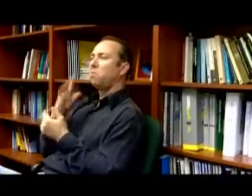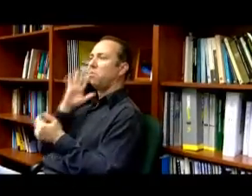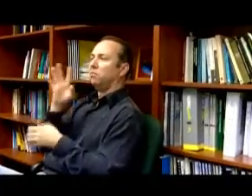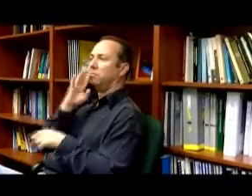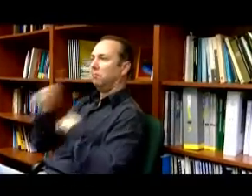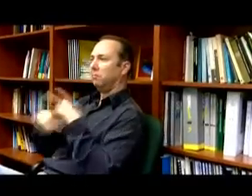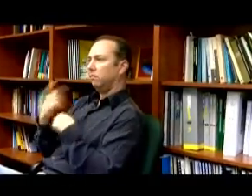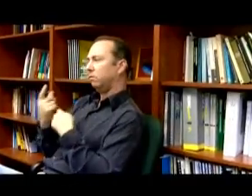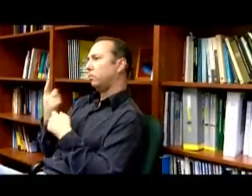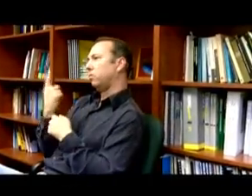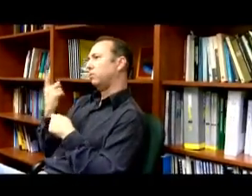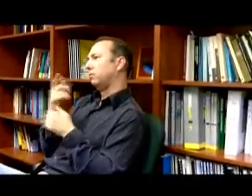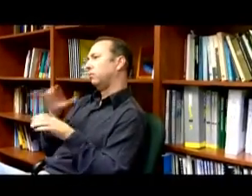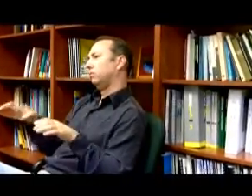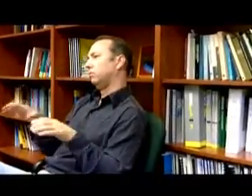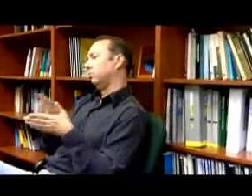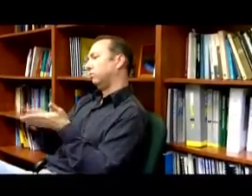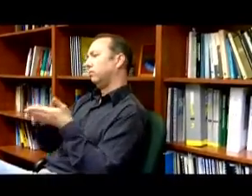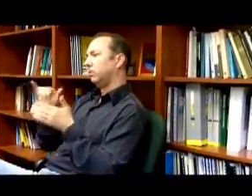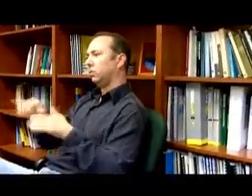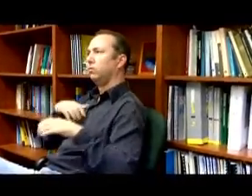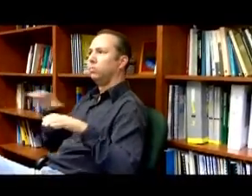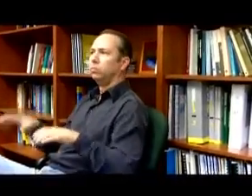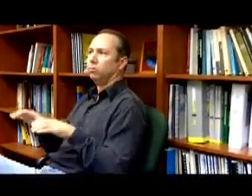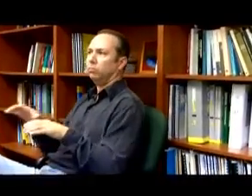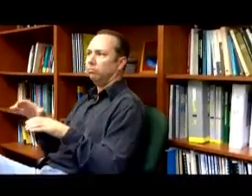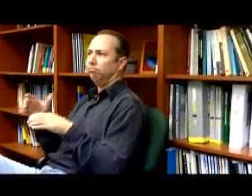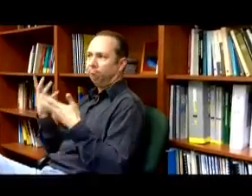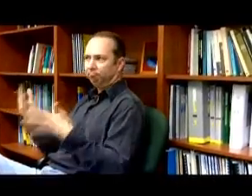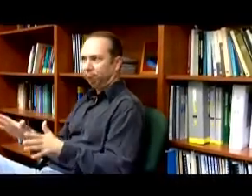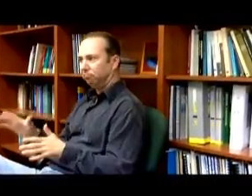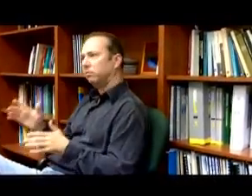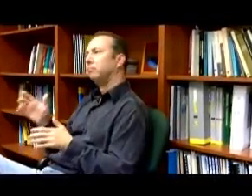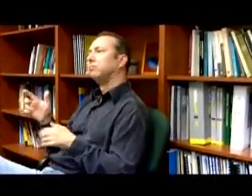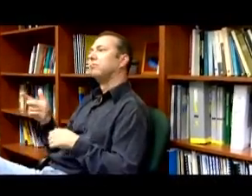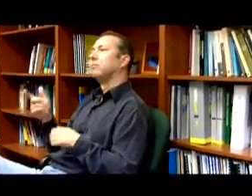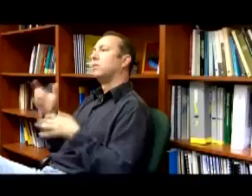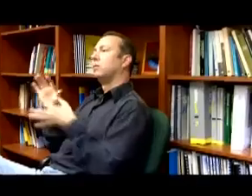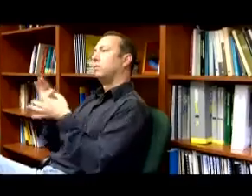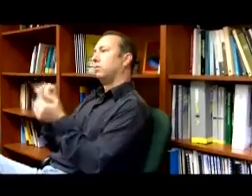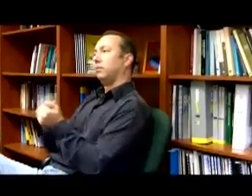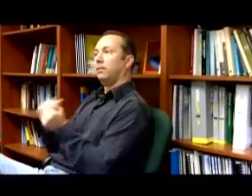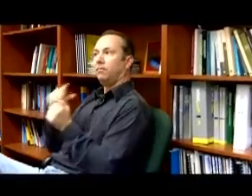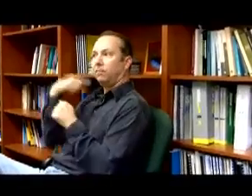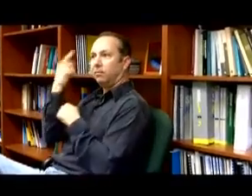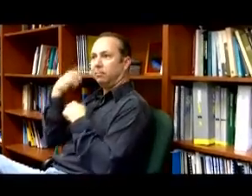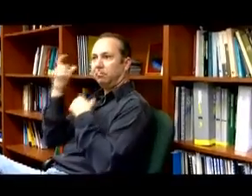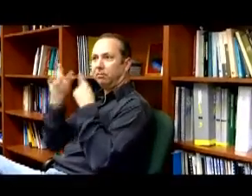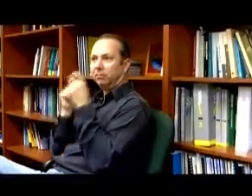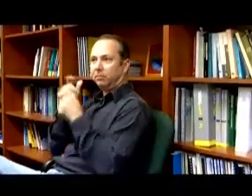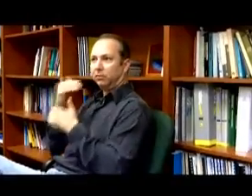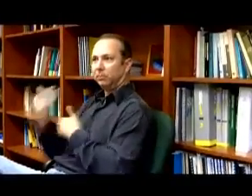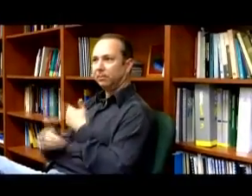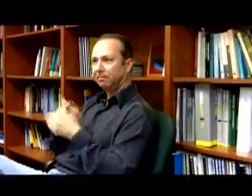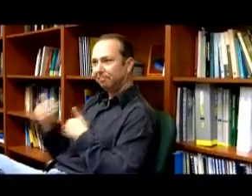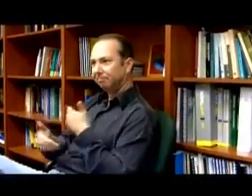processing. And we've done research related with facial